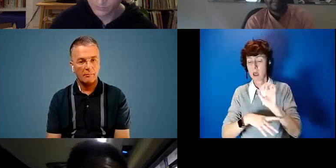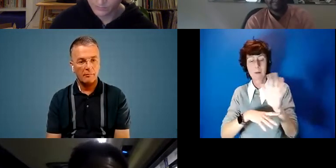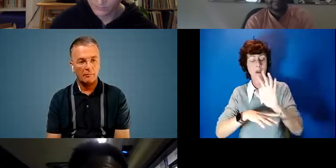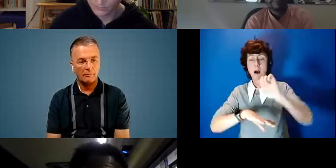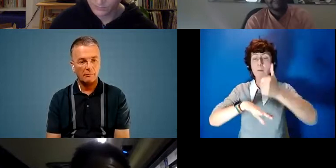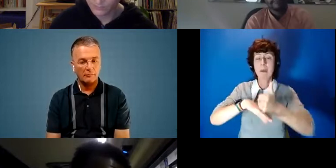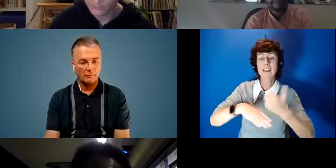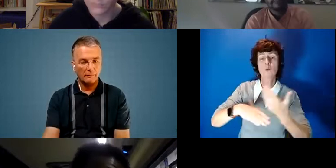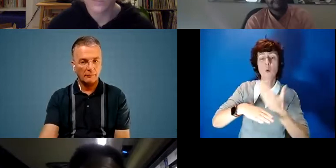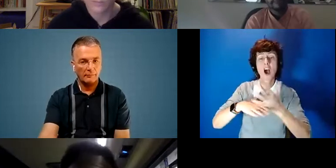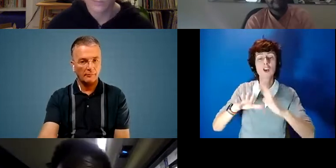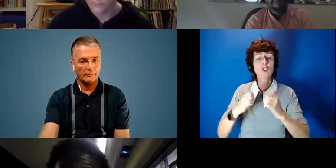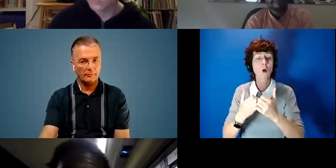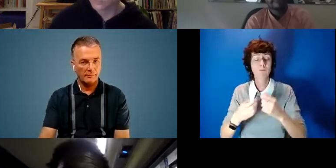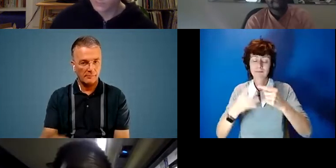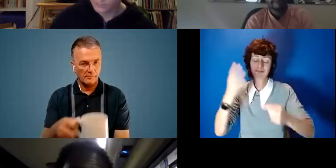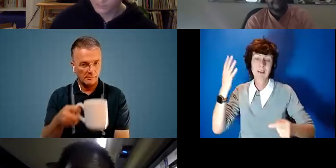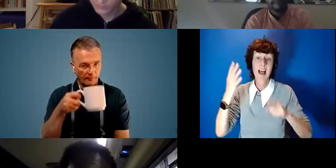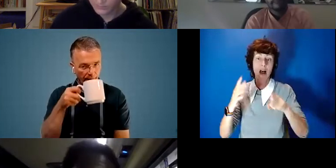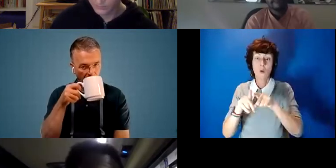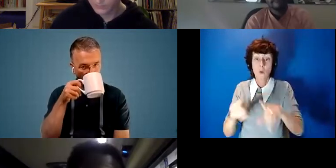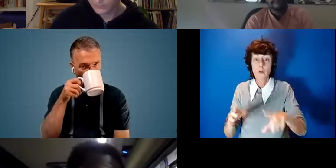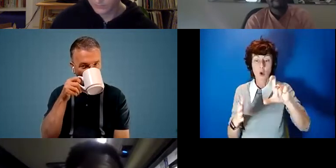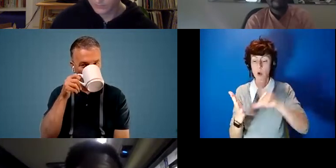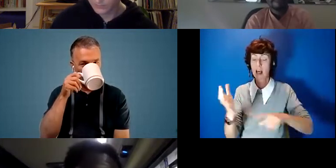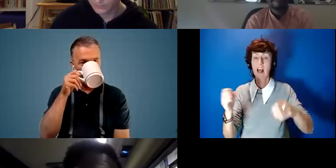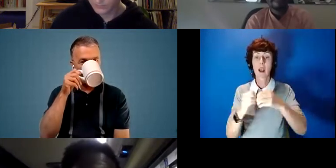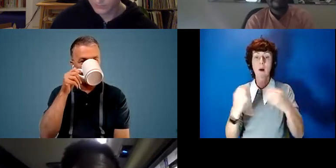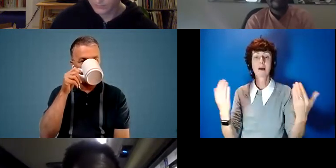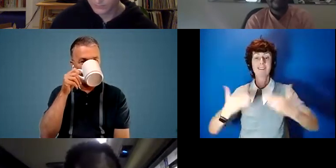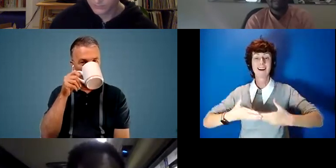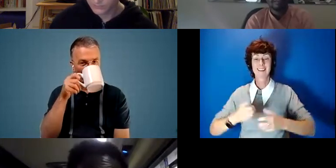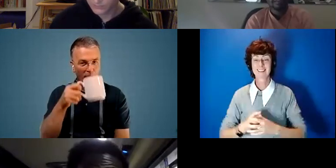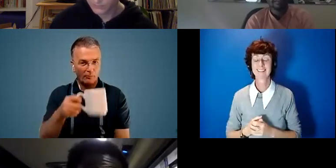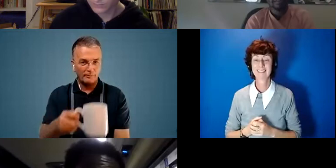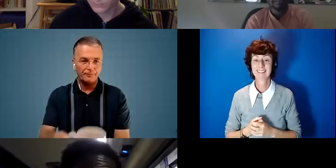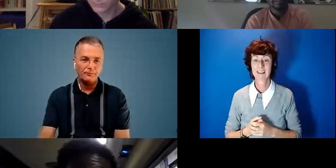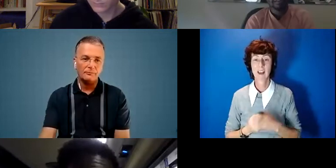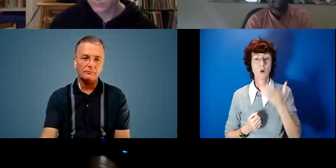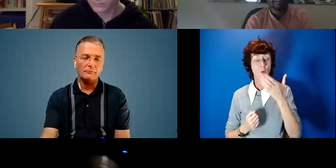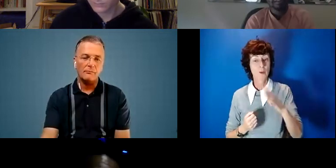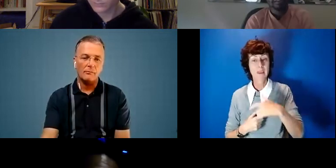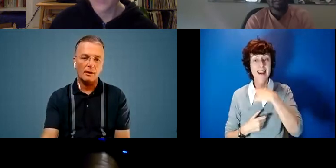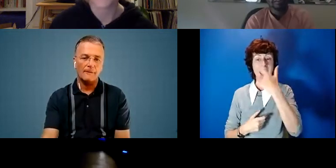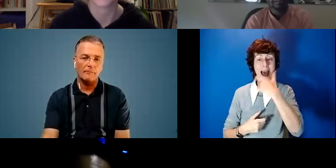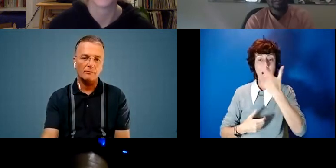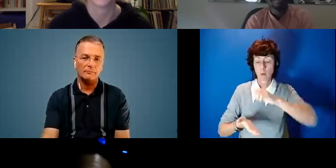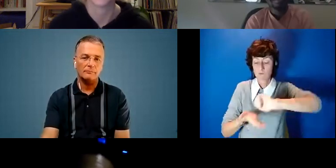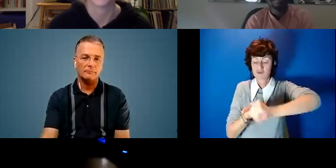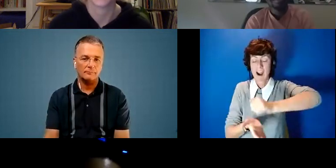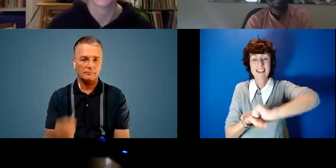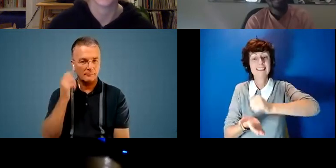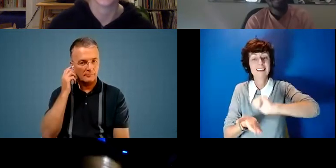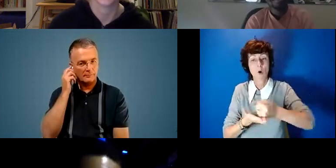whatever it means, whatever it means, and then we have a club night. And so we've even had an apple press on the dance floor of